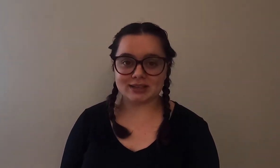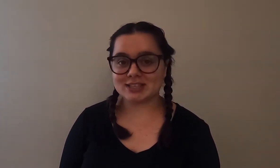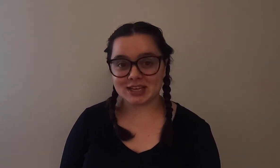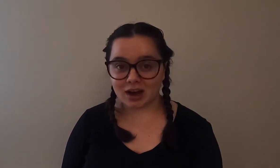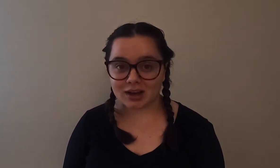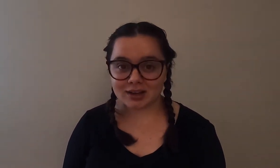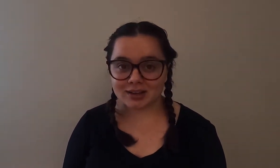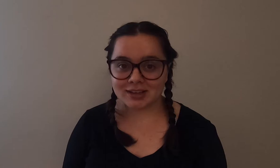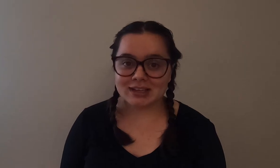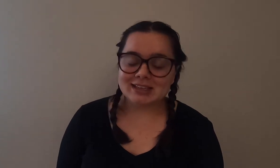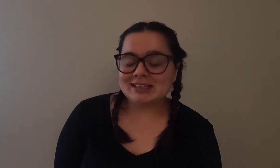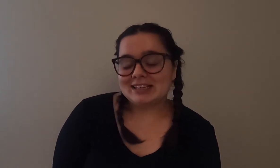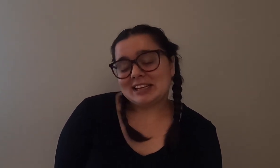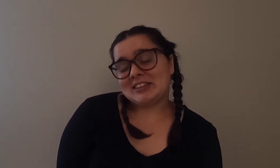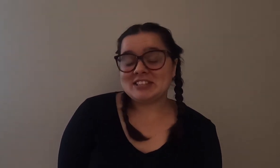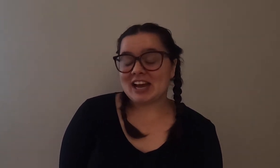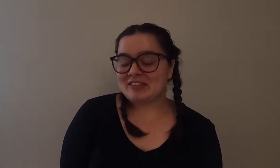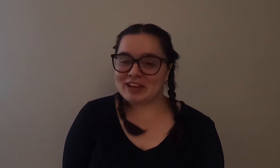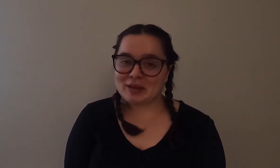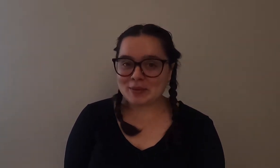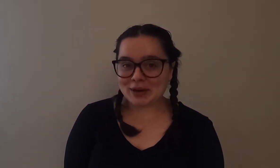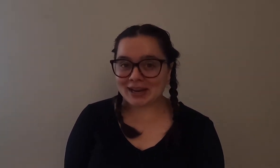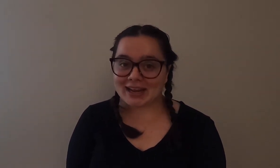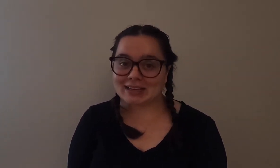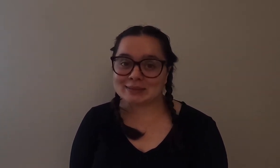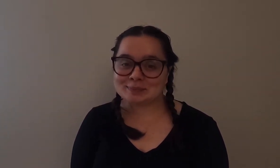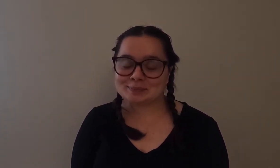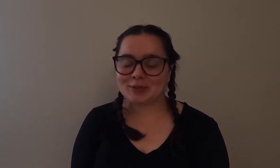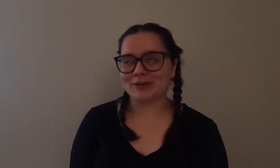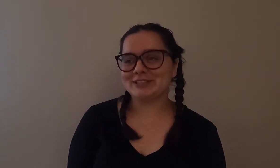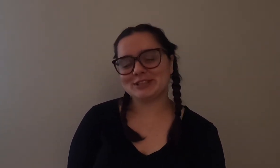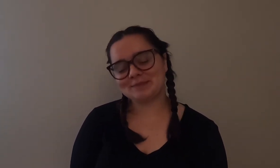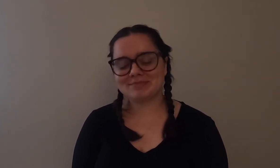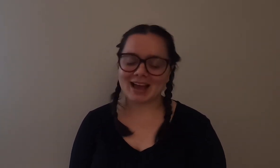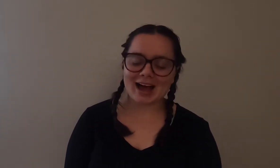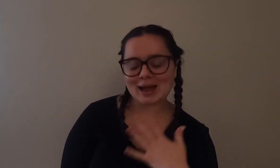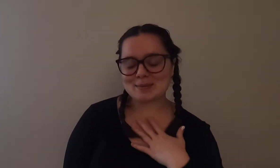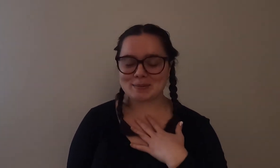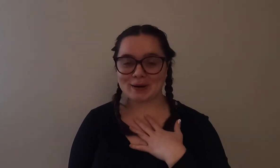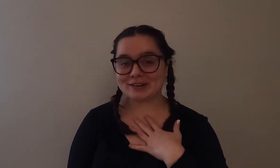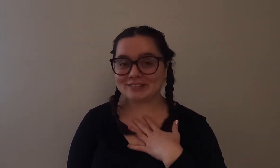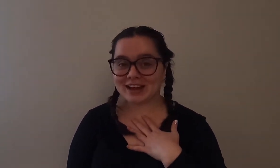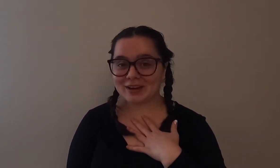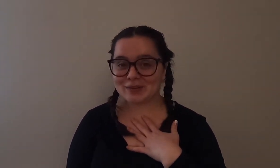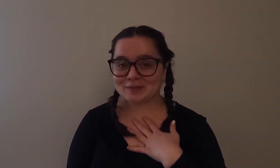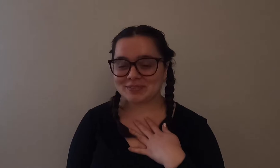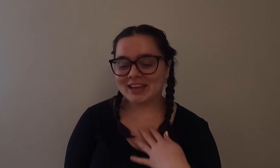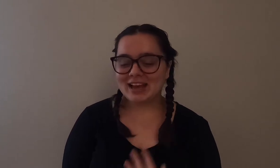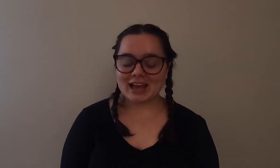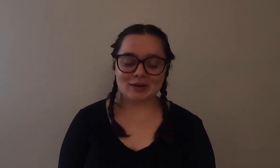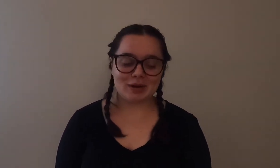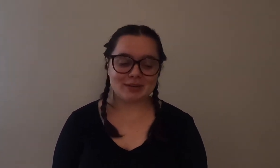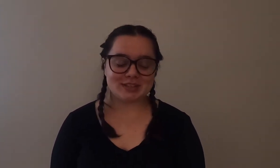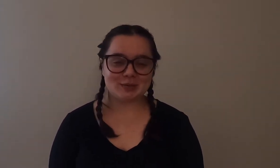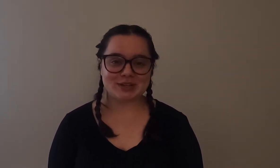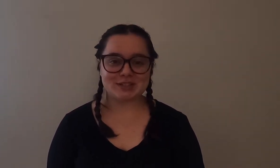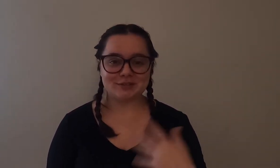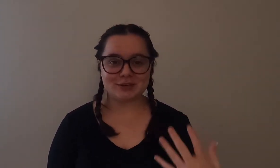it T-Doc in the diving community which I'm a part of now and what we did was the first